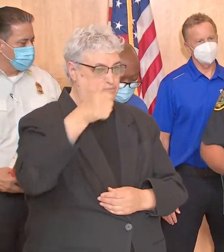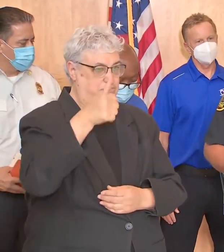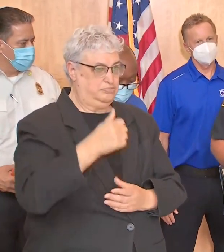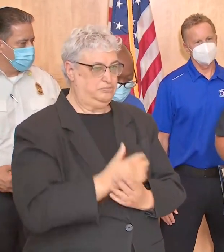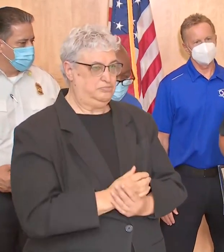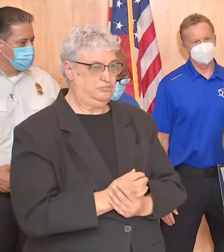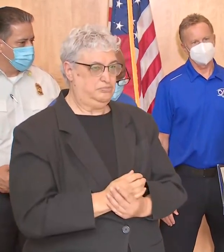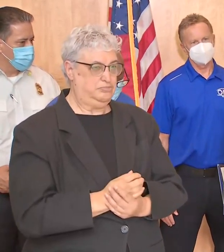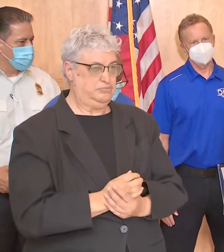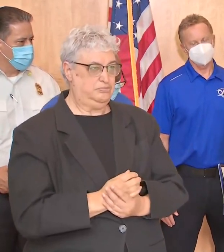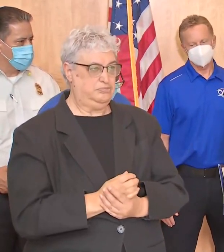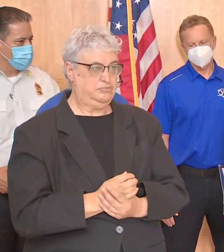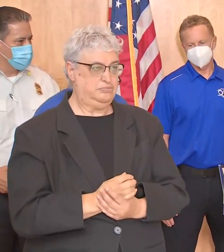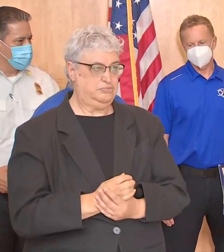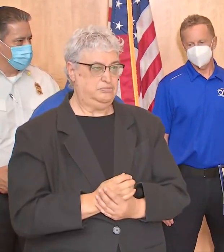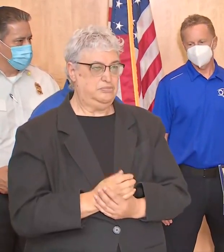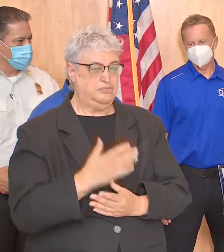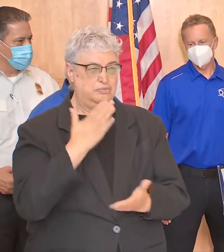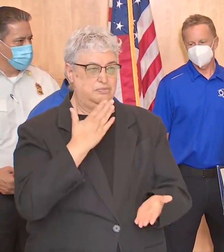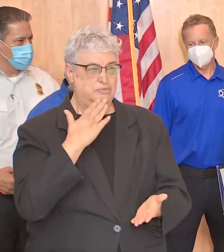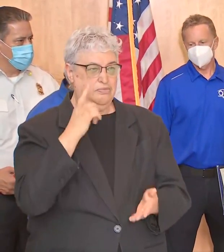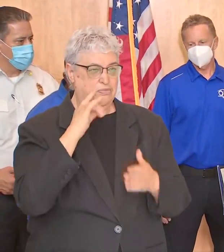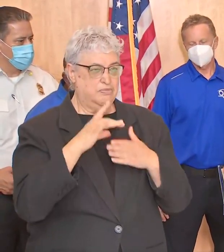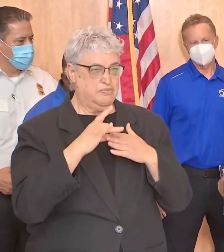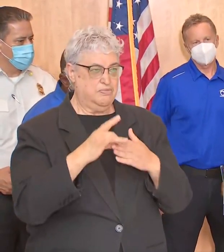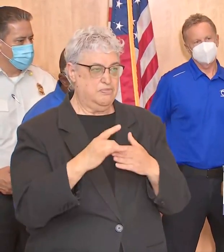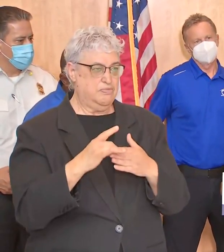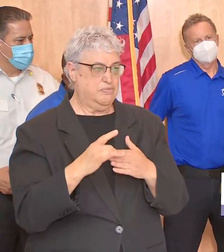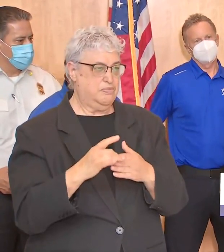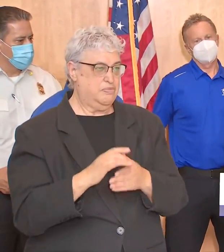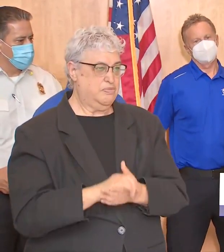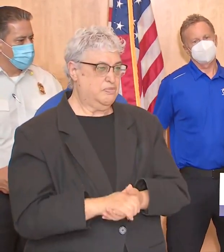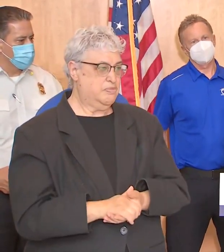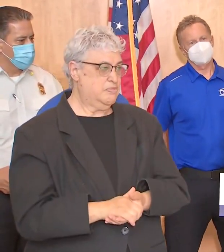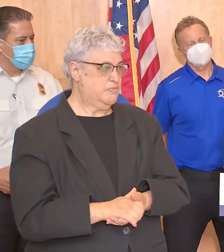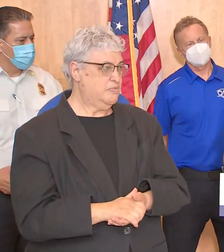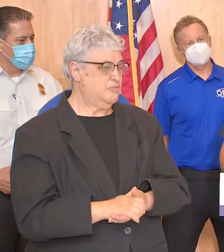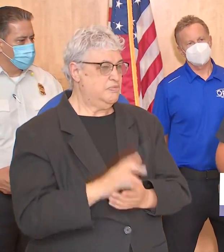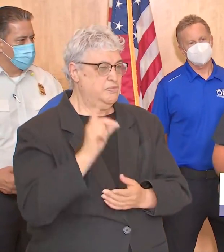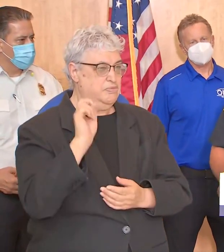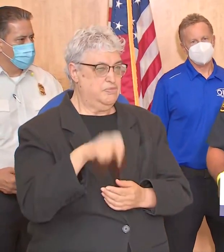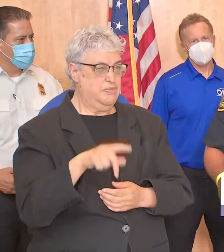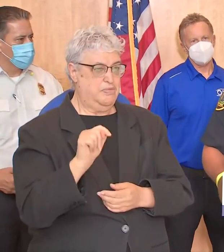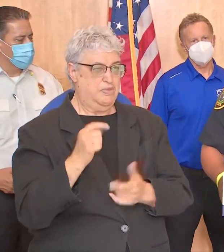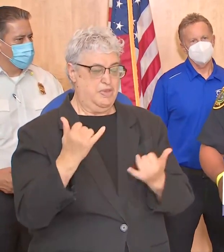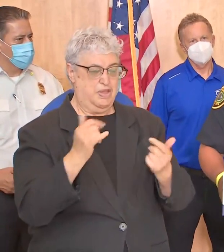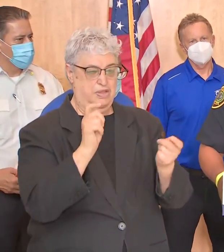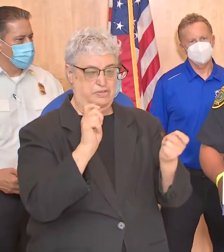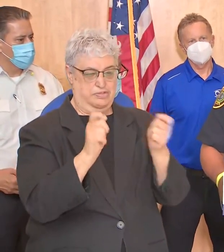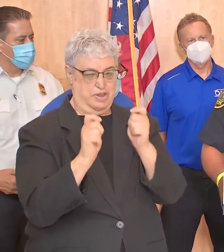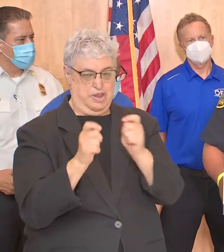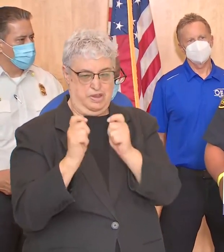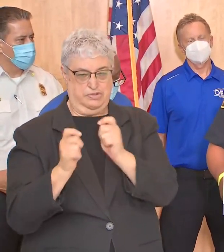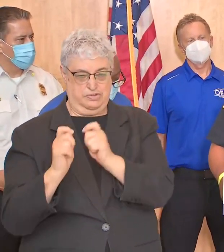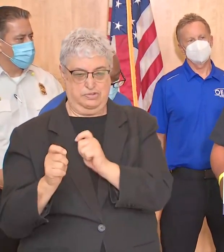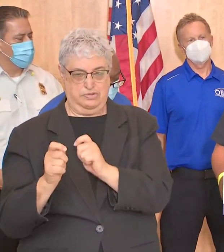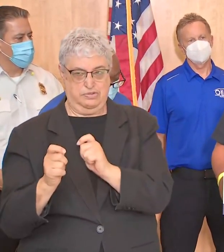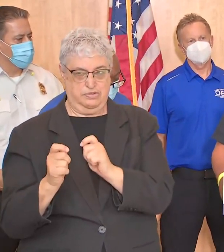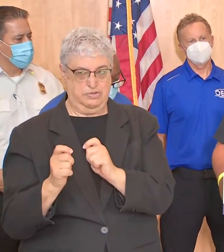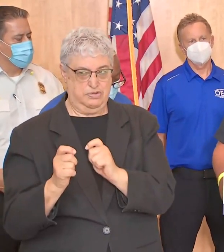good afternoon thank you mayor thank you for leadership and guidance the department staff has been adjusted as of